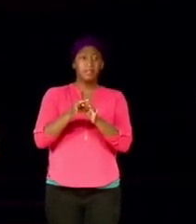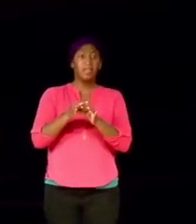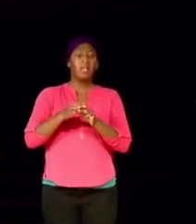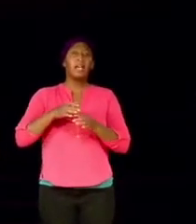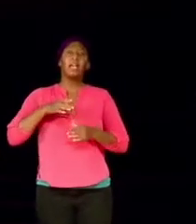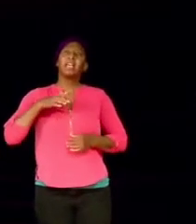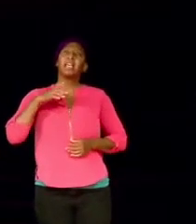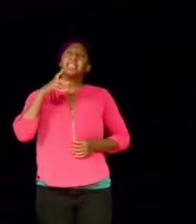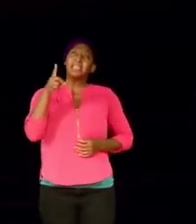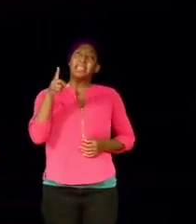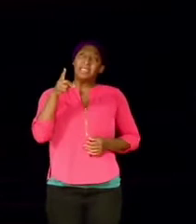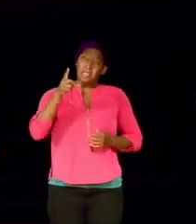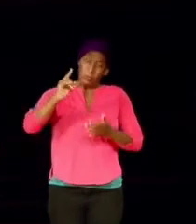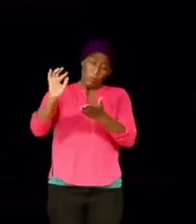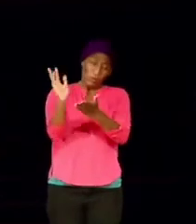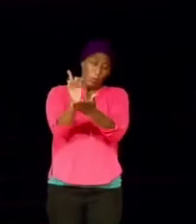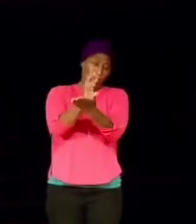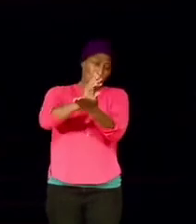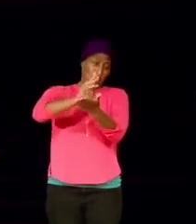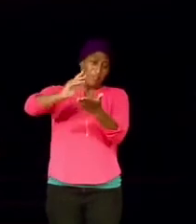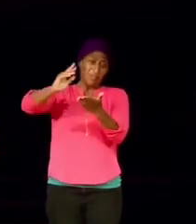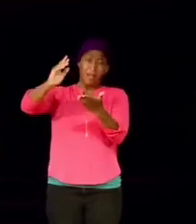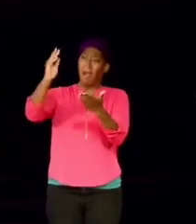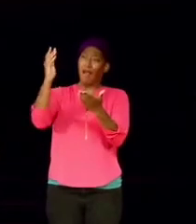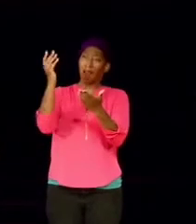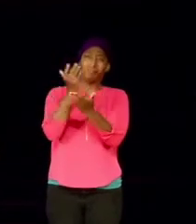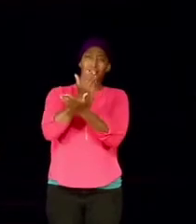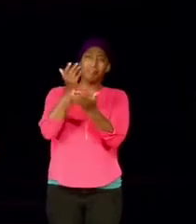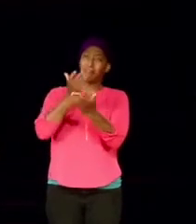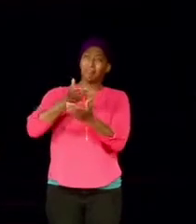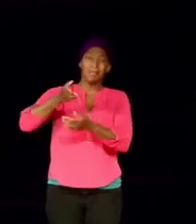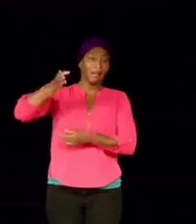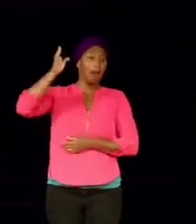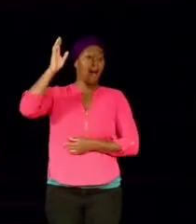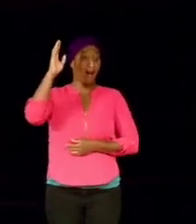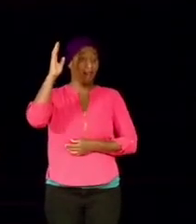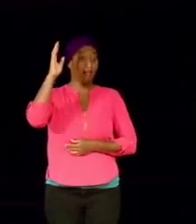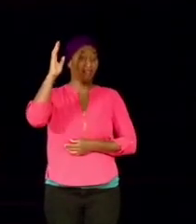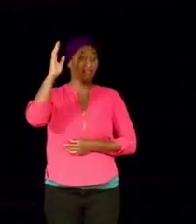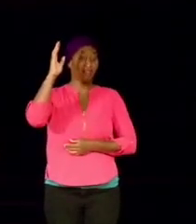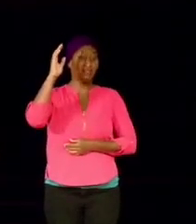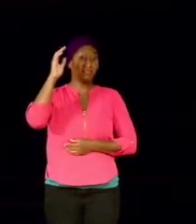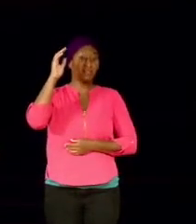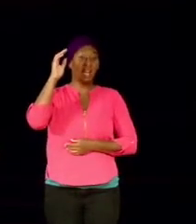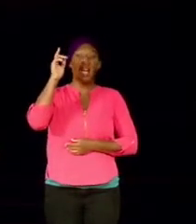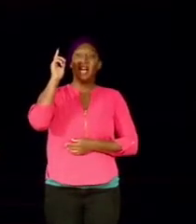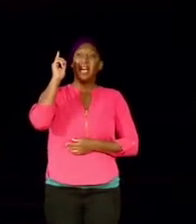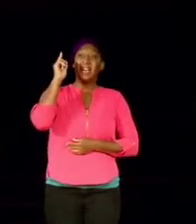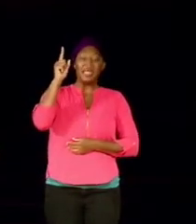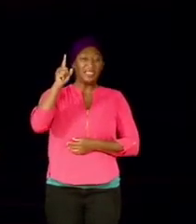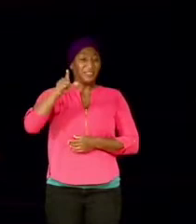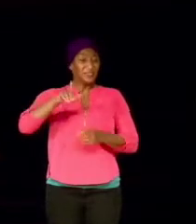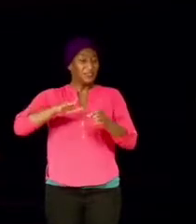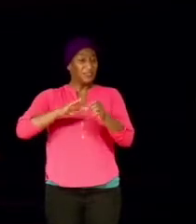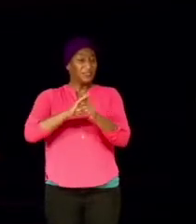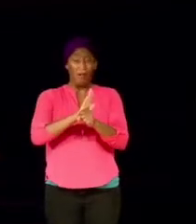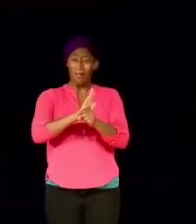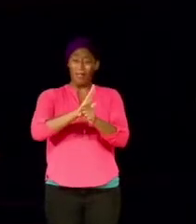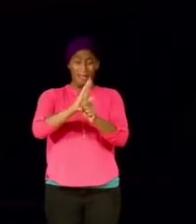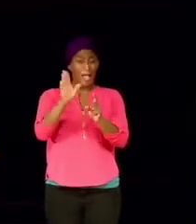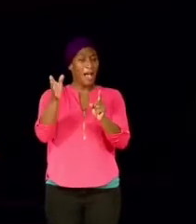glory to God. And being fully persuaded